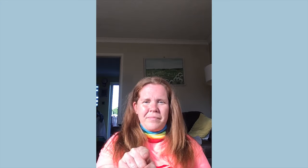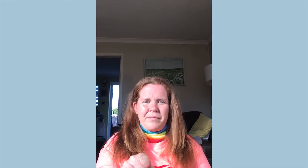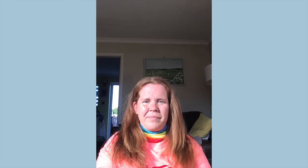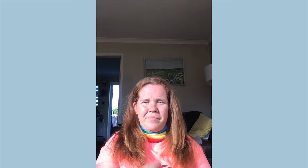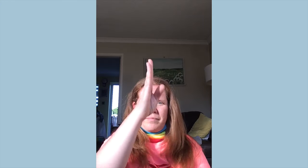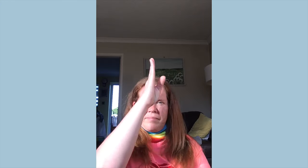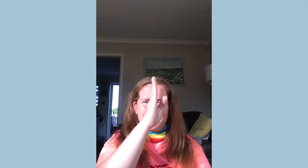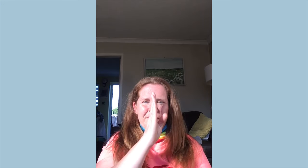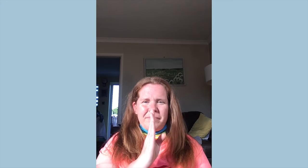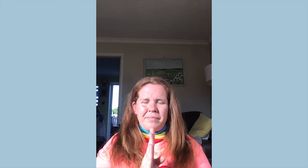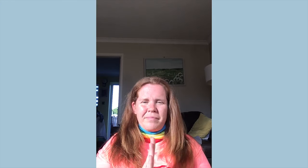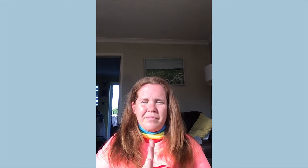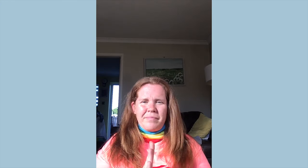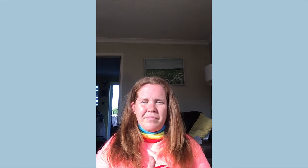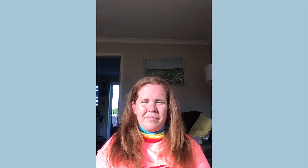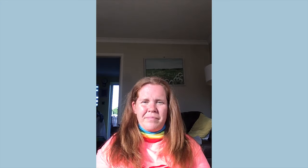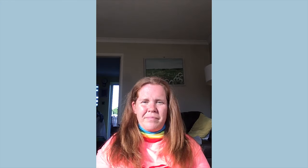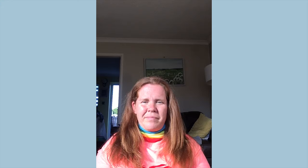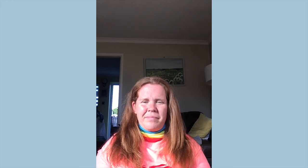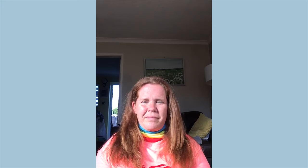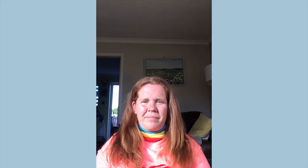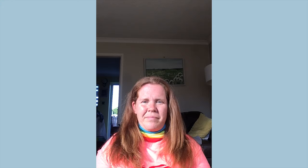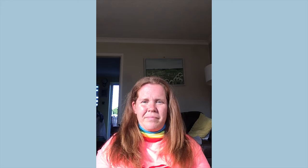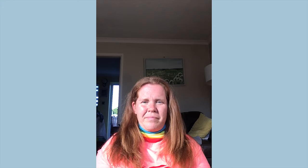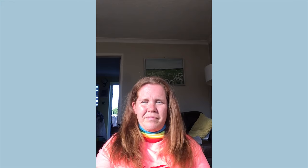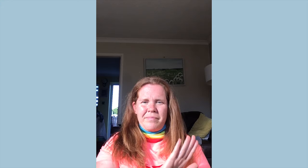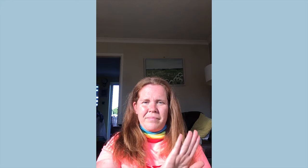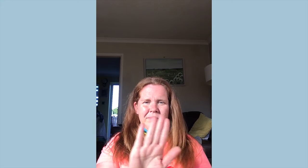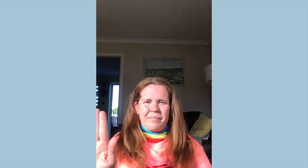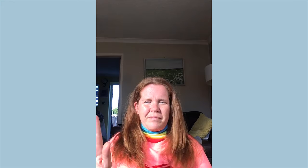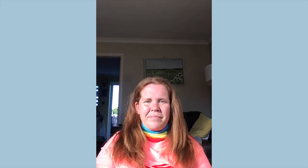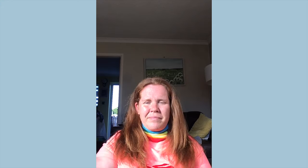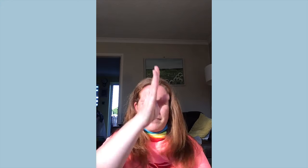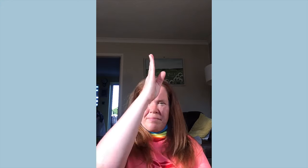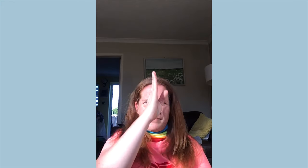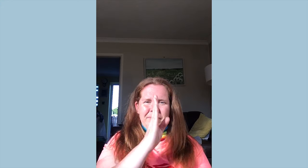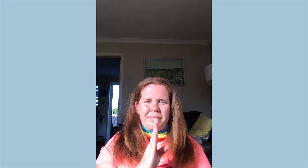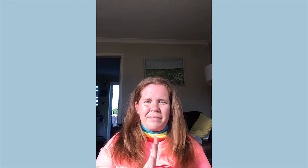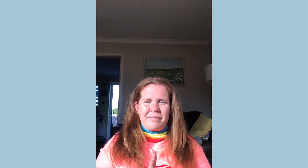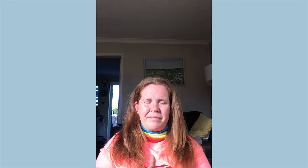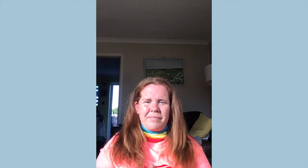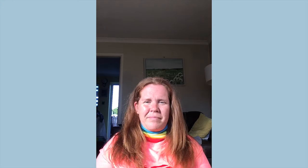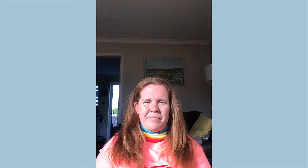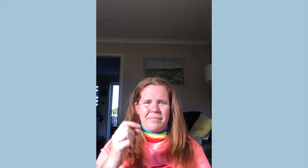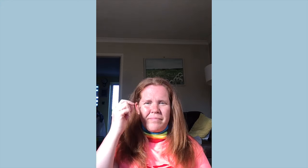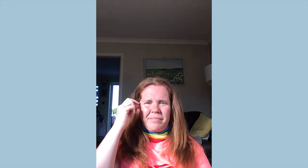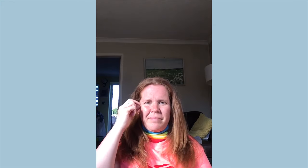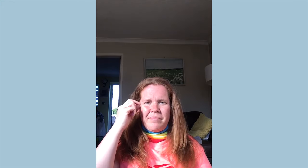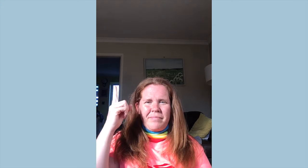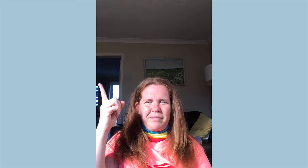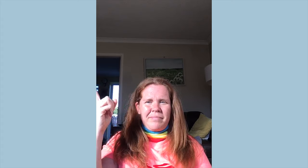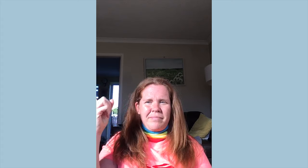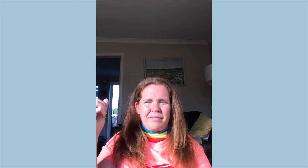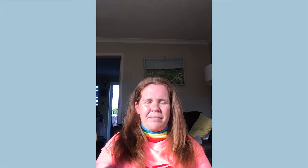You with the sad eyes Don't be discouraged,